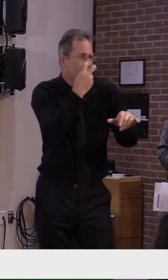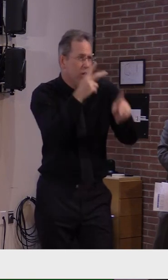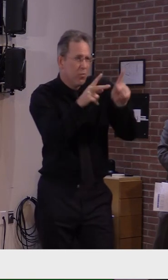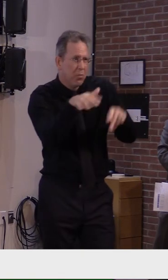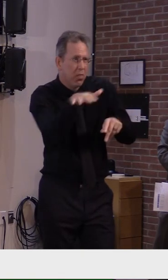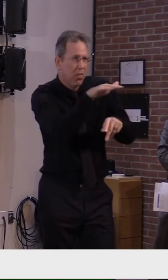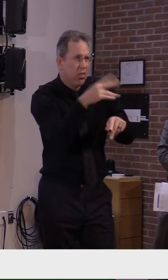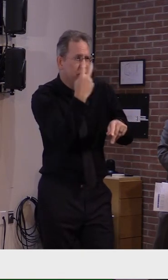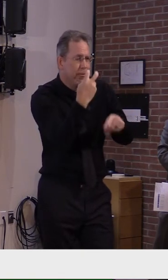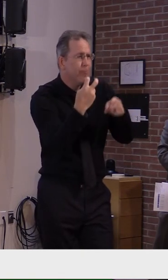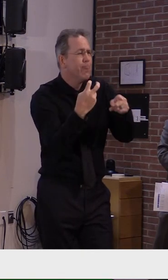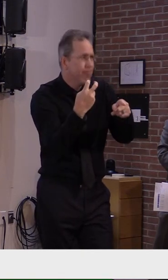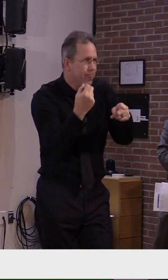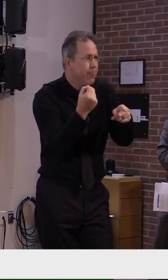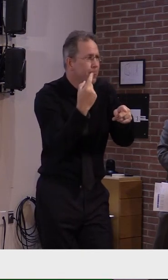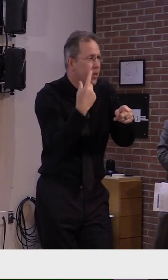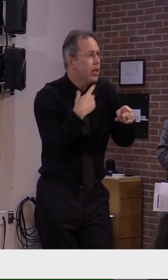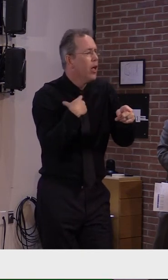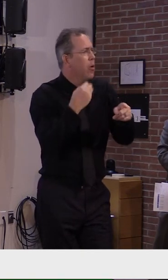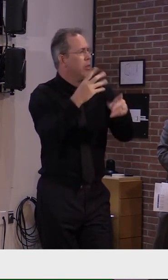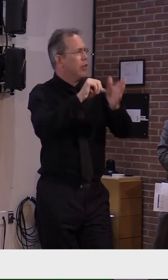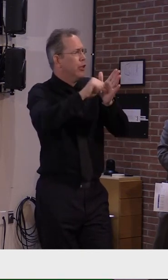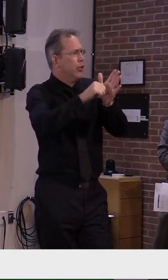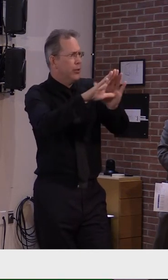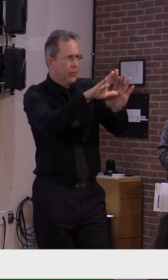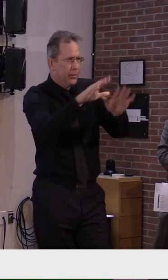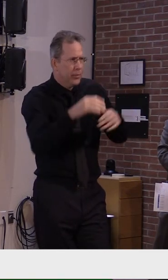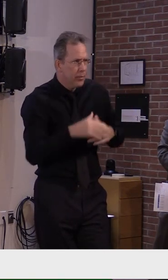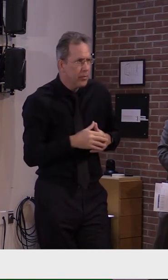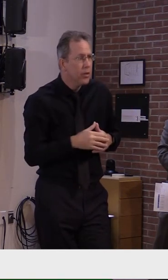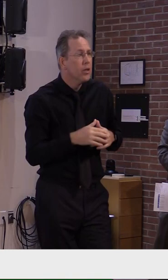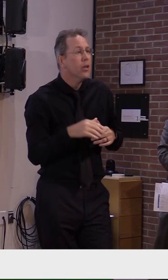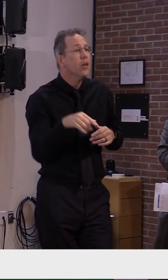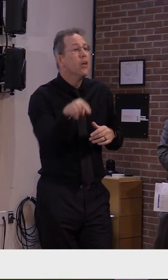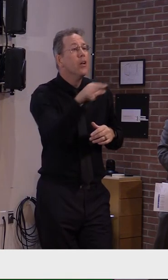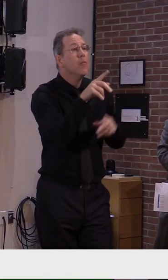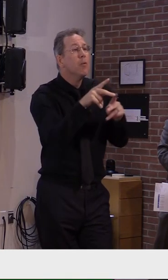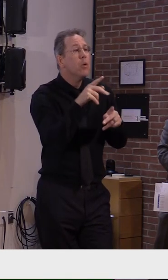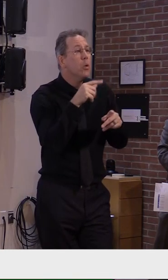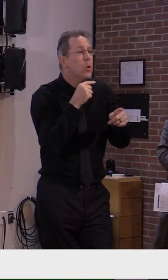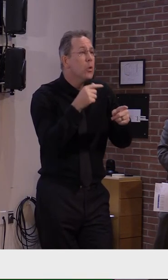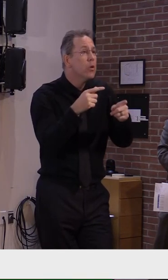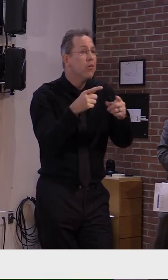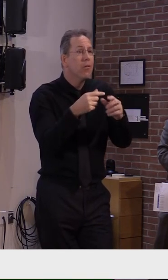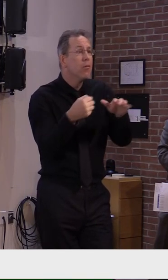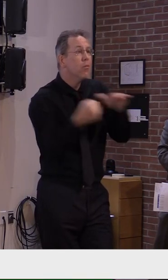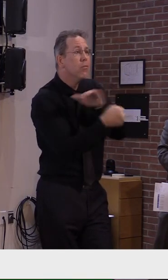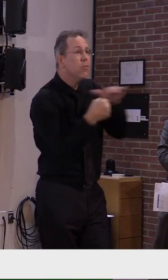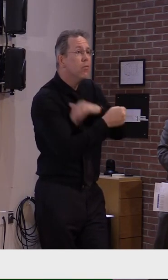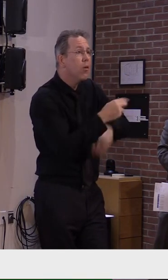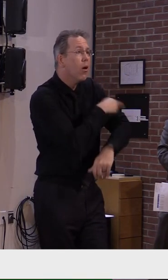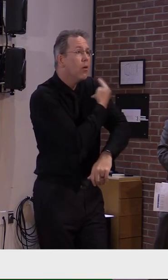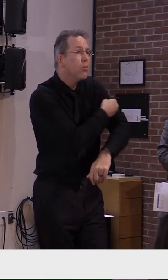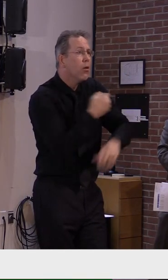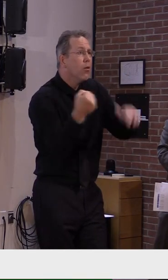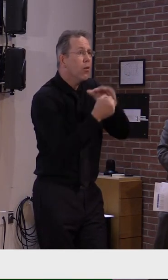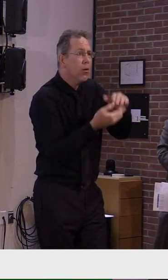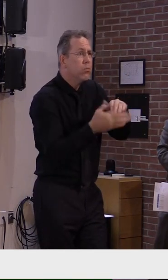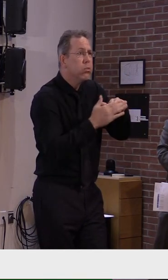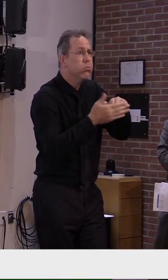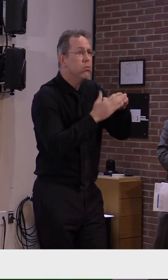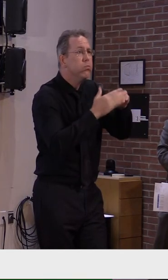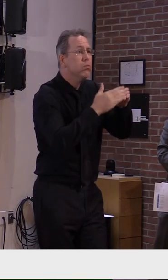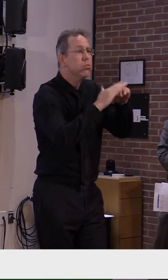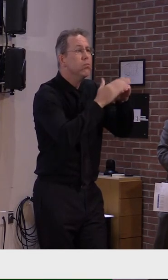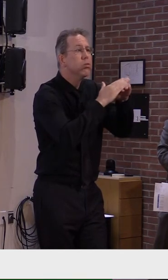the number of people in hospitals is growing across the country because some care more